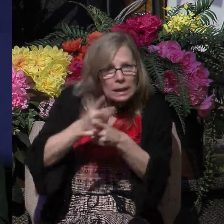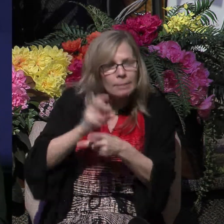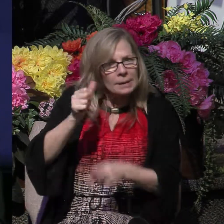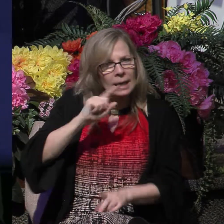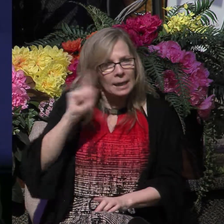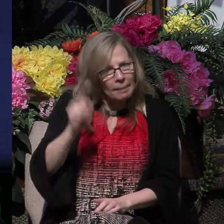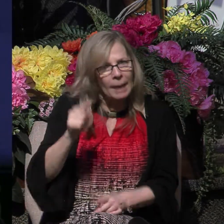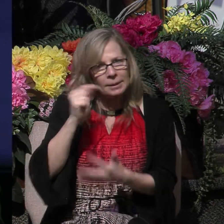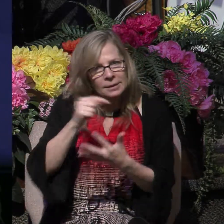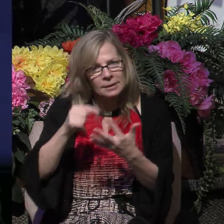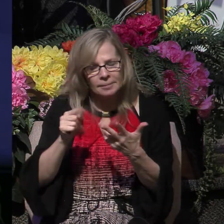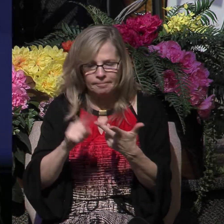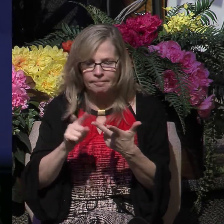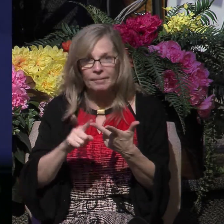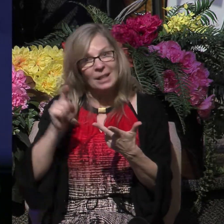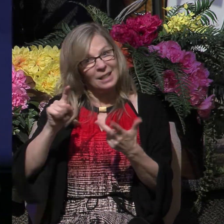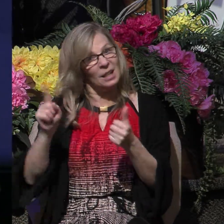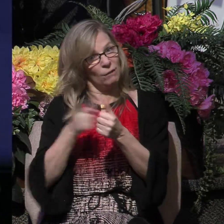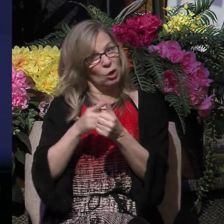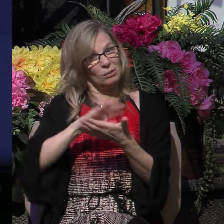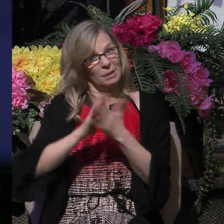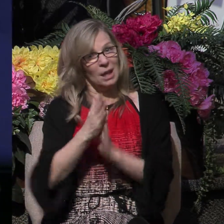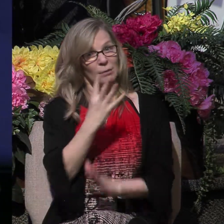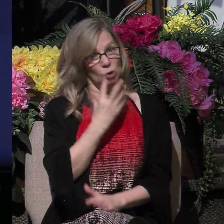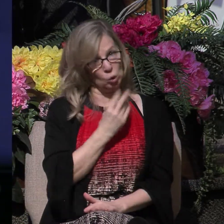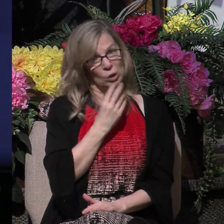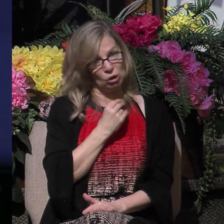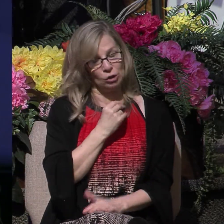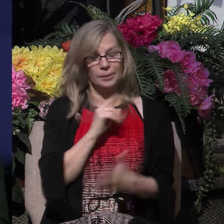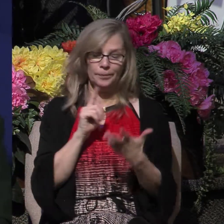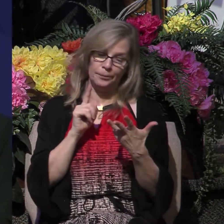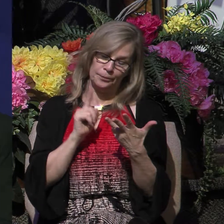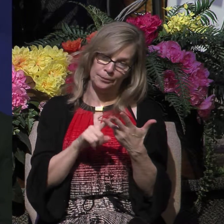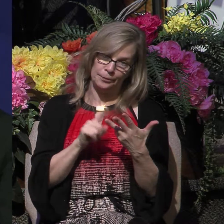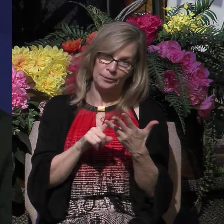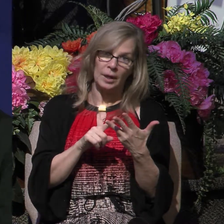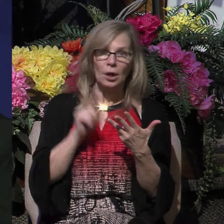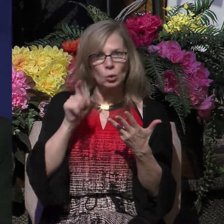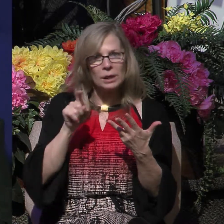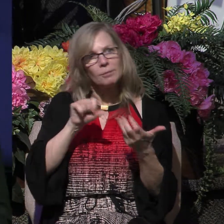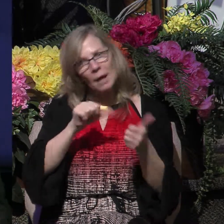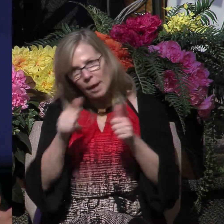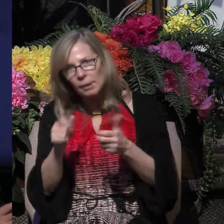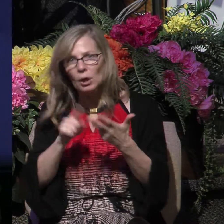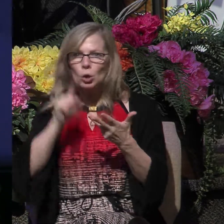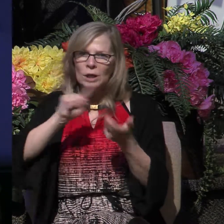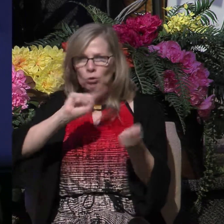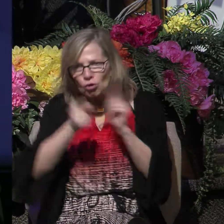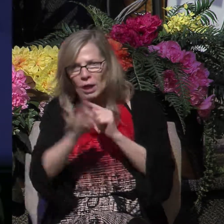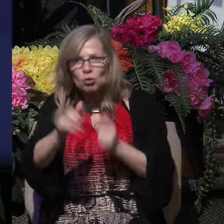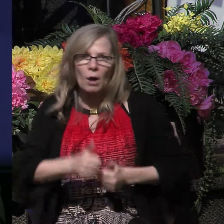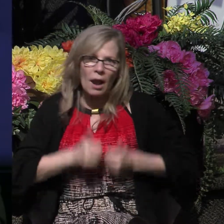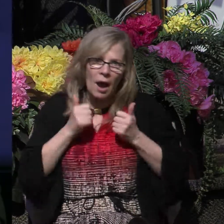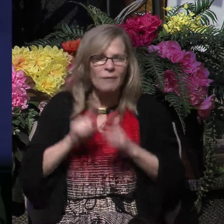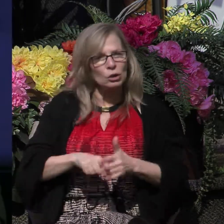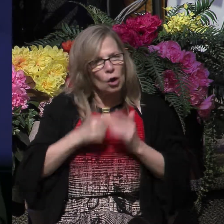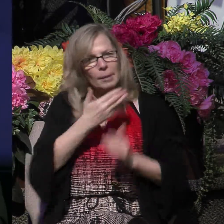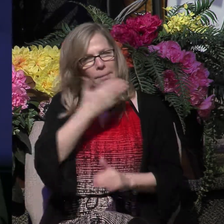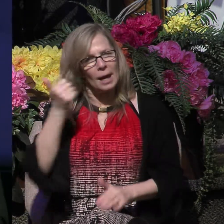They didn't tell him that he needed to first become Jewish before he could be right with God. They didn't tell him to reform his life and start being a better man and stop